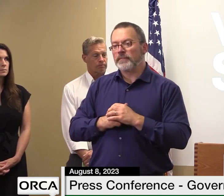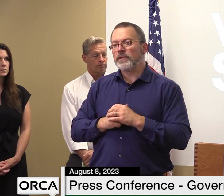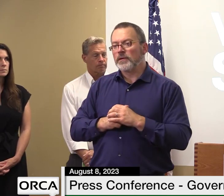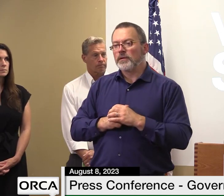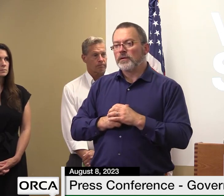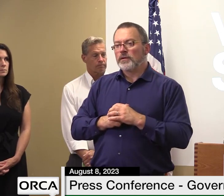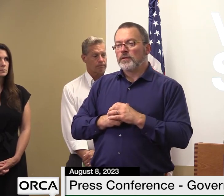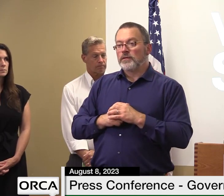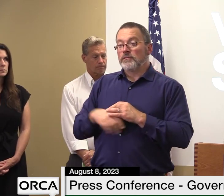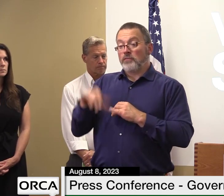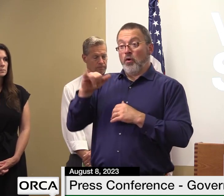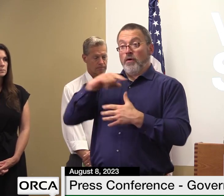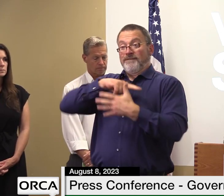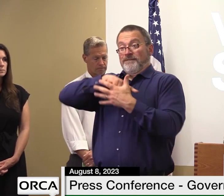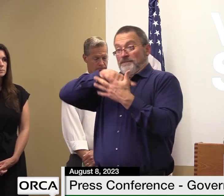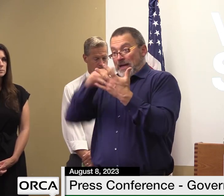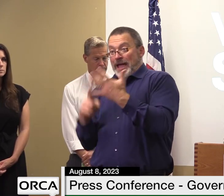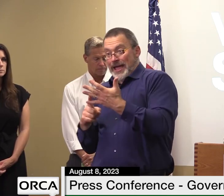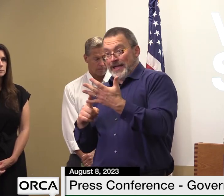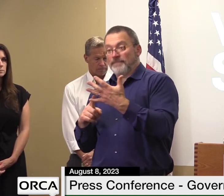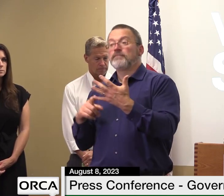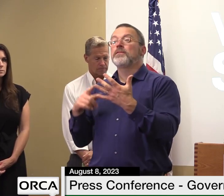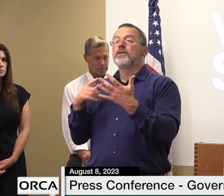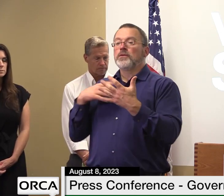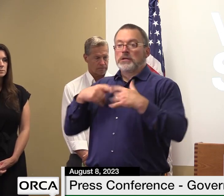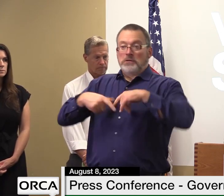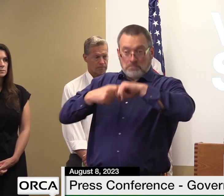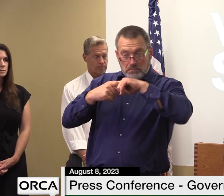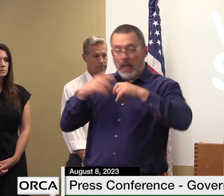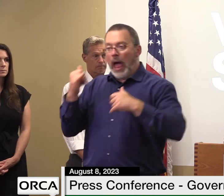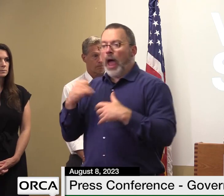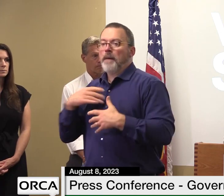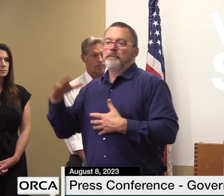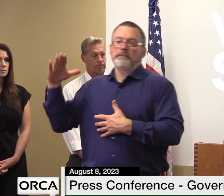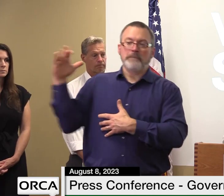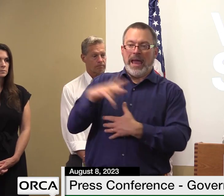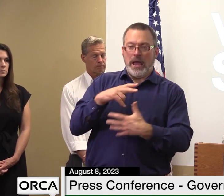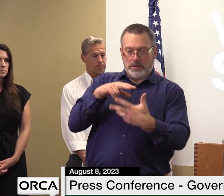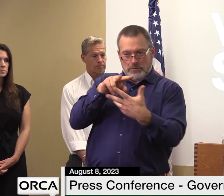five have now restored three still remain stopped